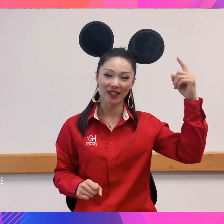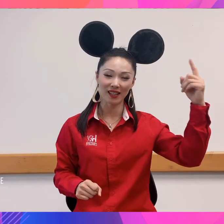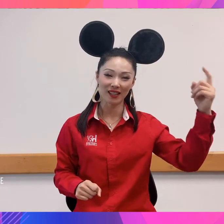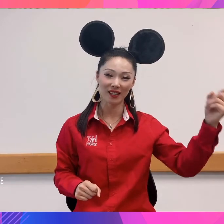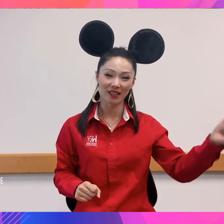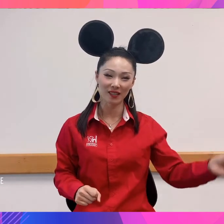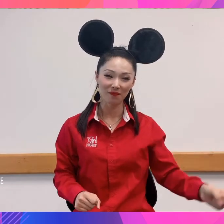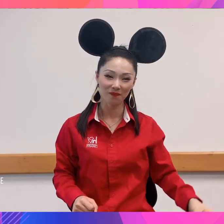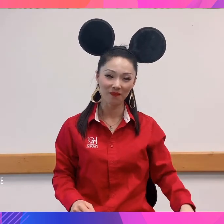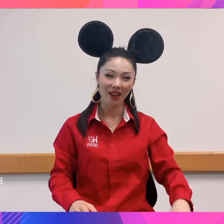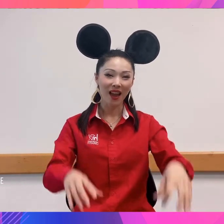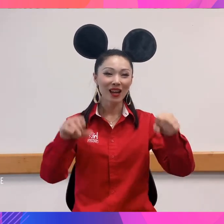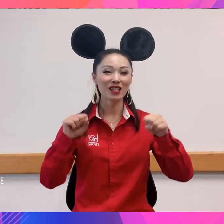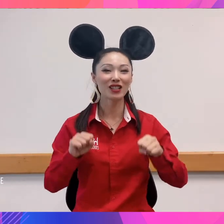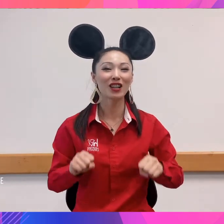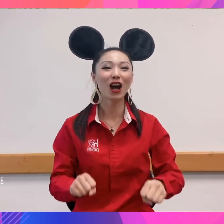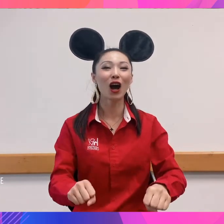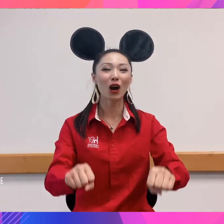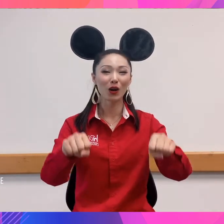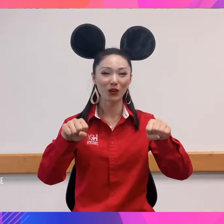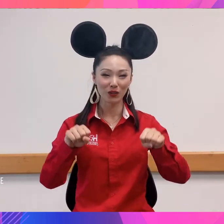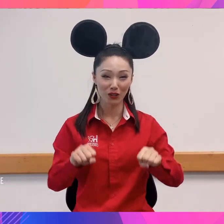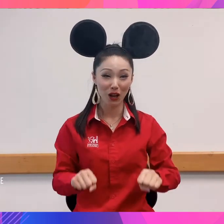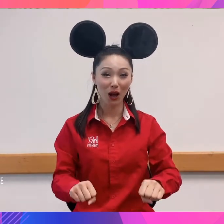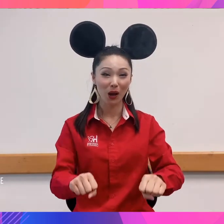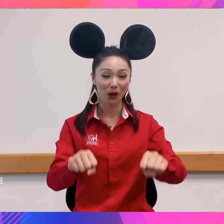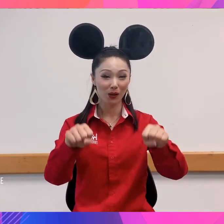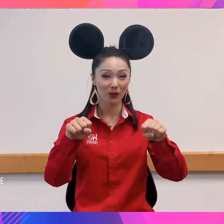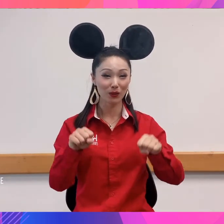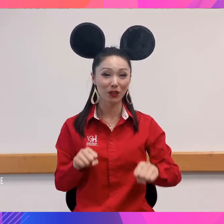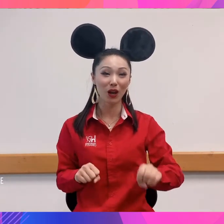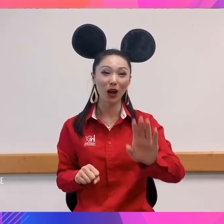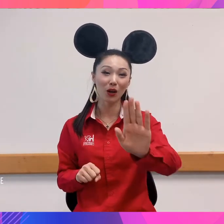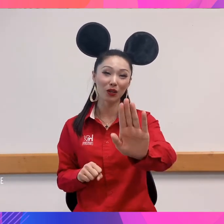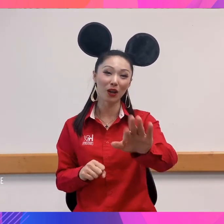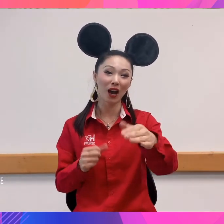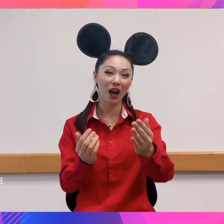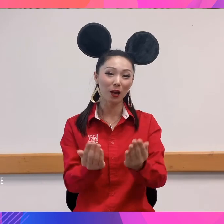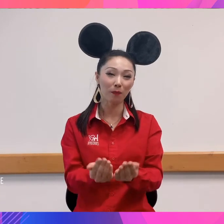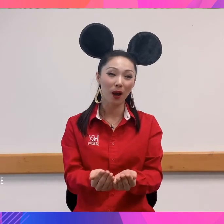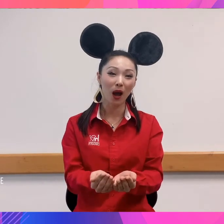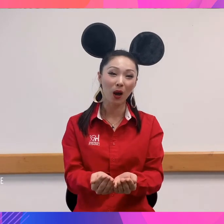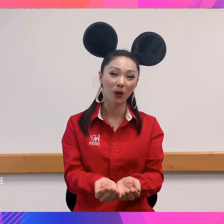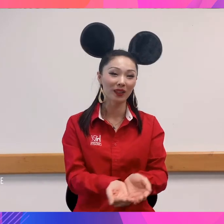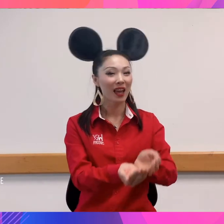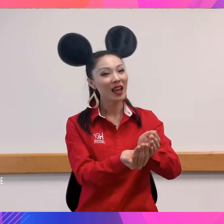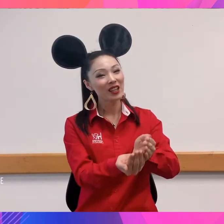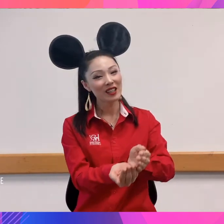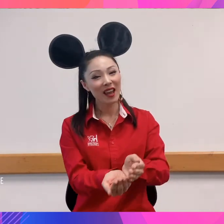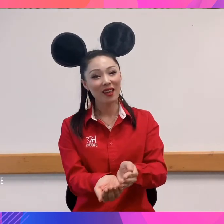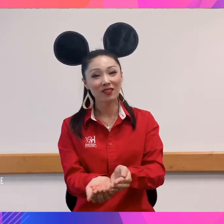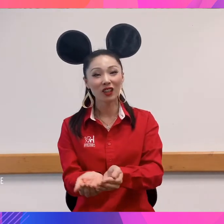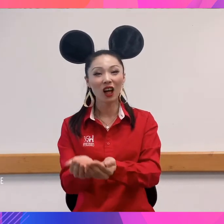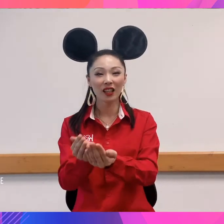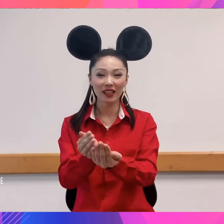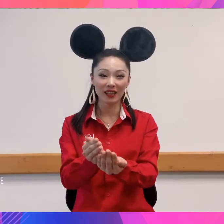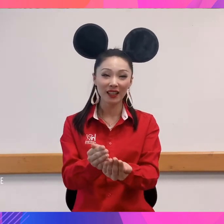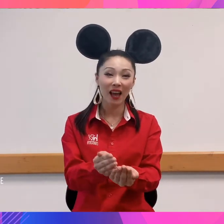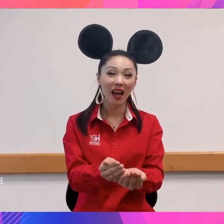a Row, row, row your boat. Gently down